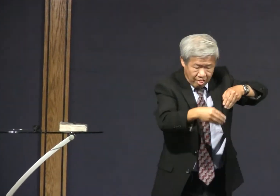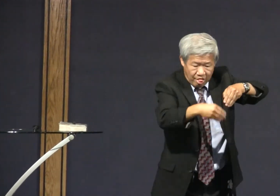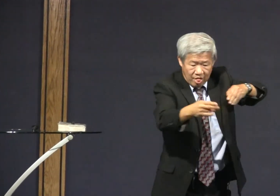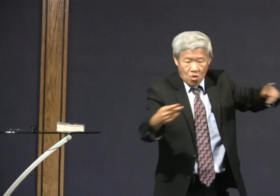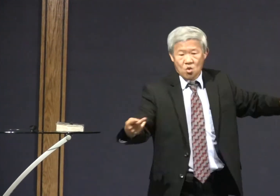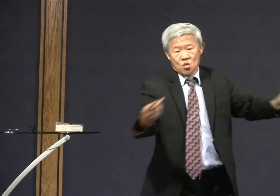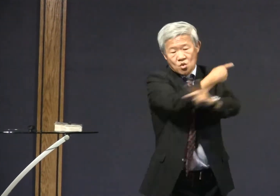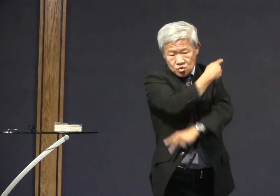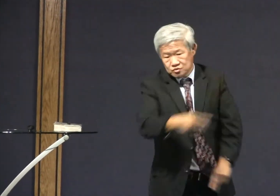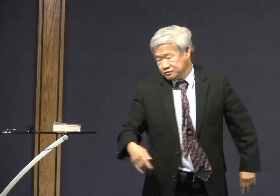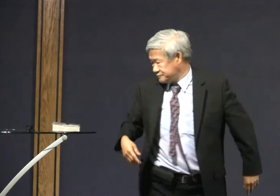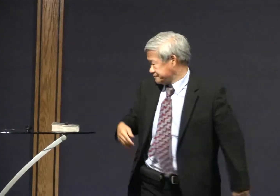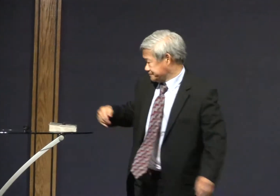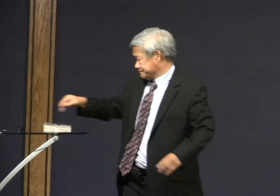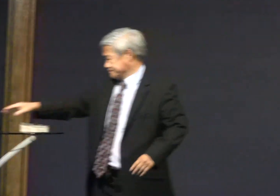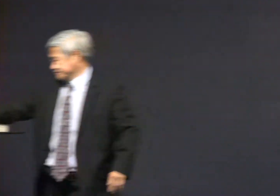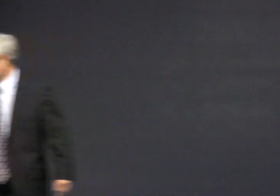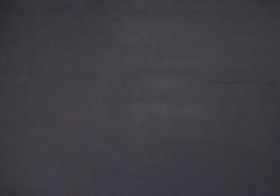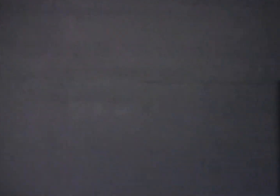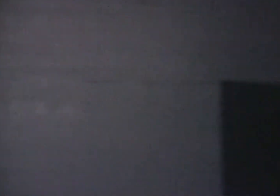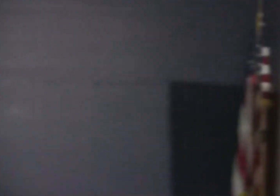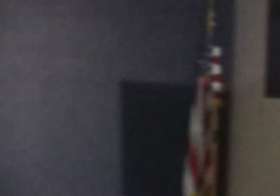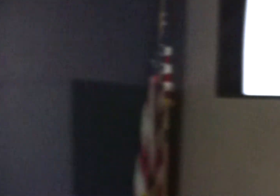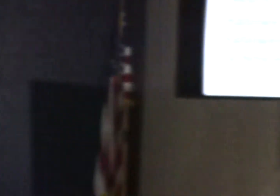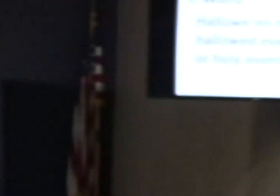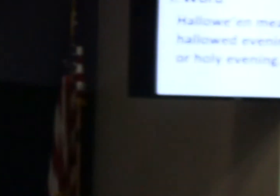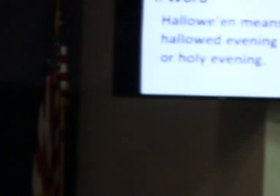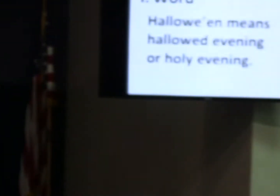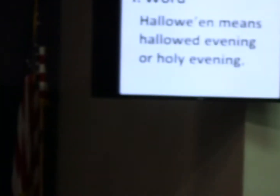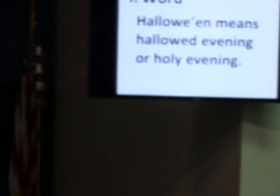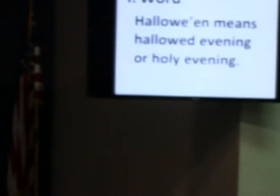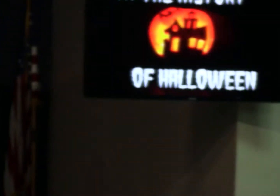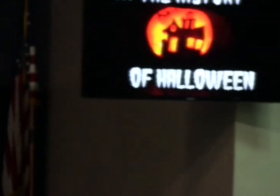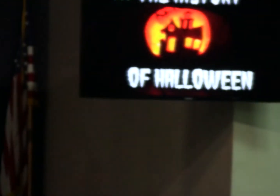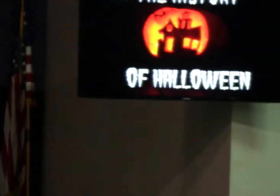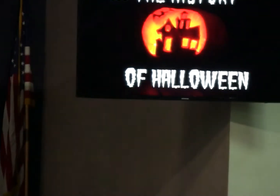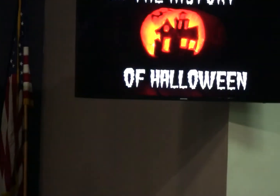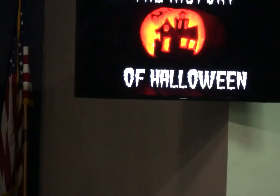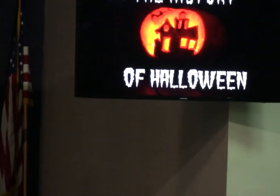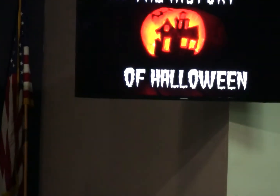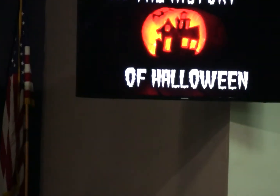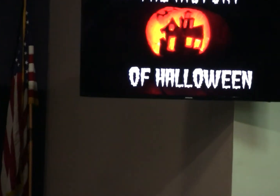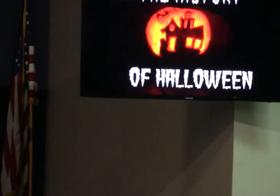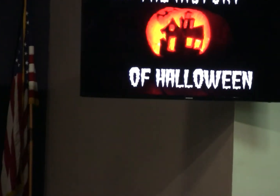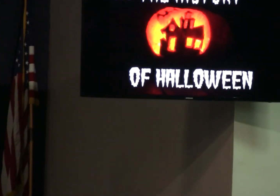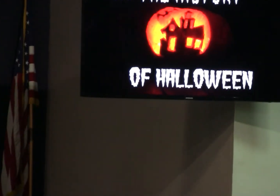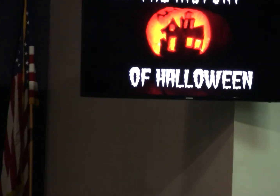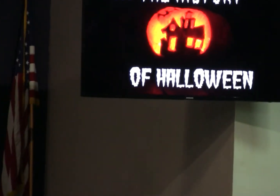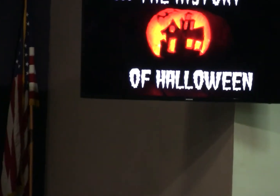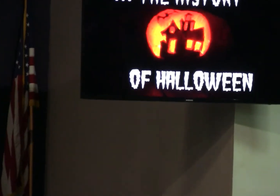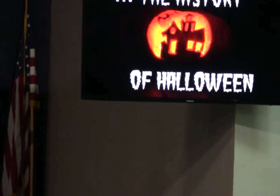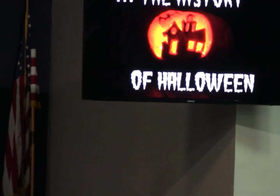But, through the years, traditions have been added to and made it worse. So, the history